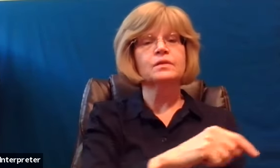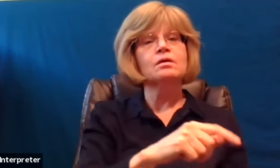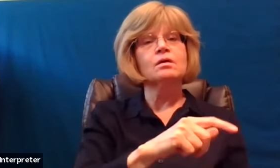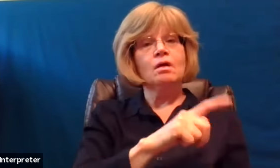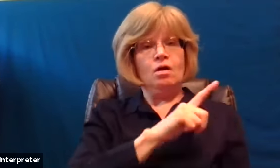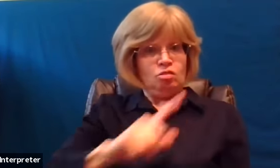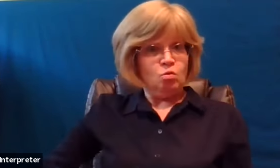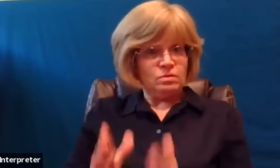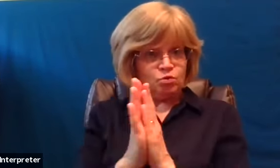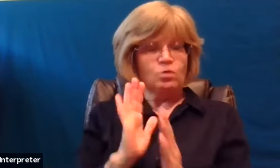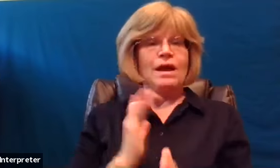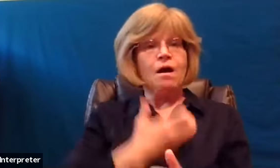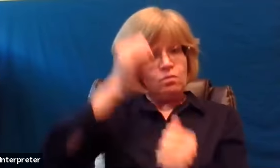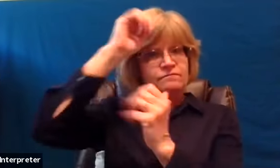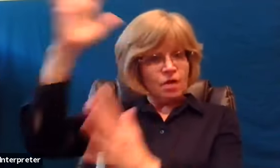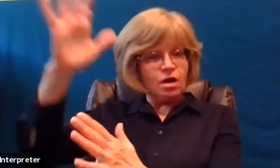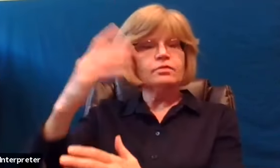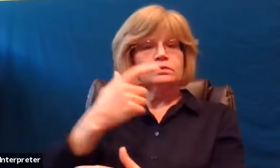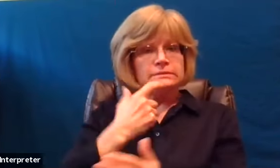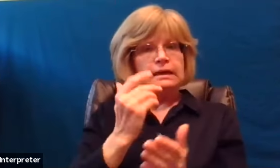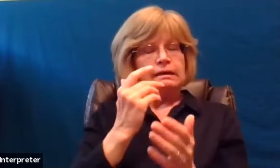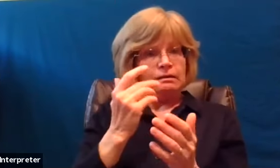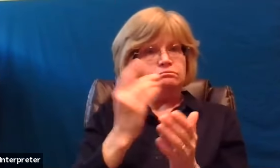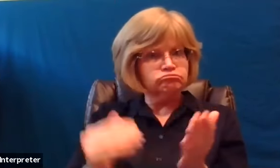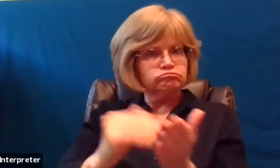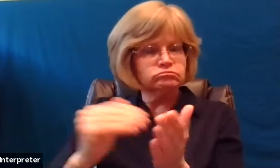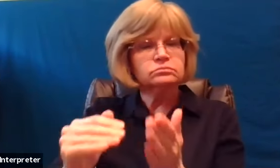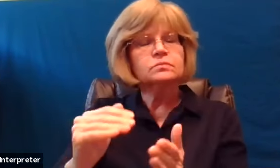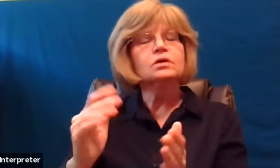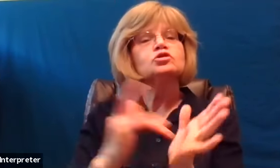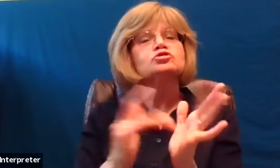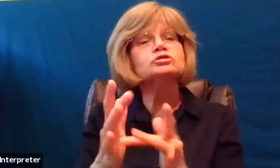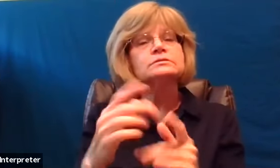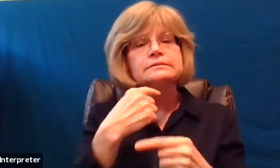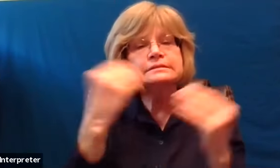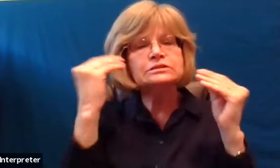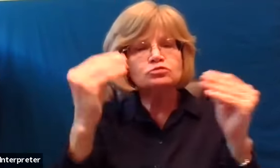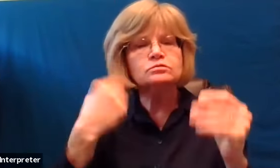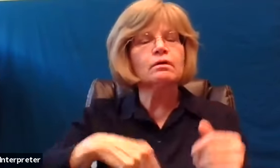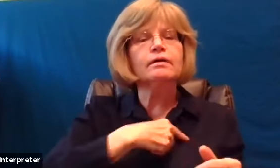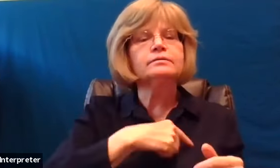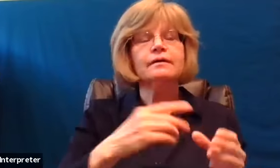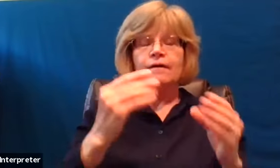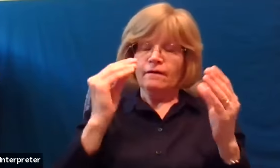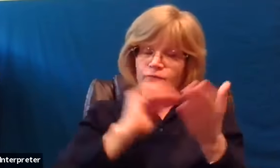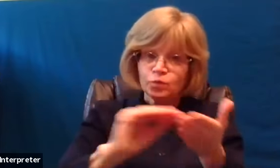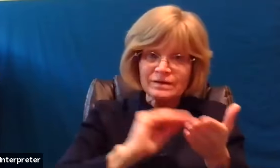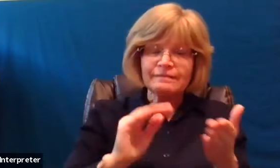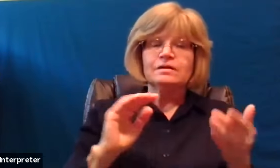and hopefully more often in our homes jesus says forgive us our sins as we forgive those who sin against